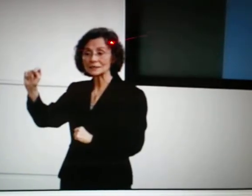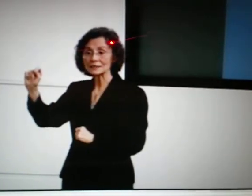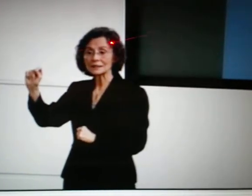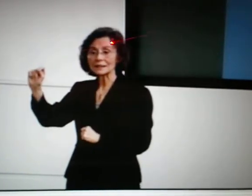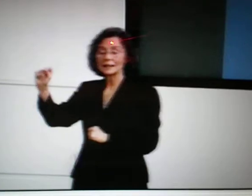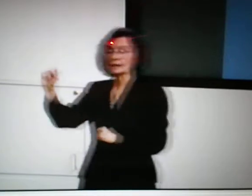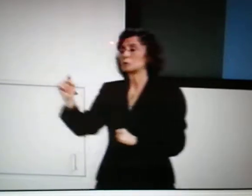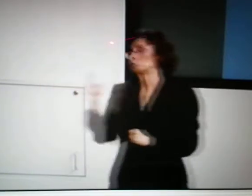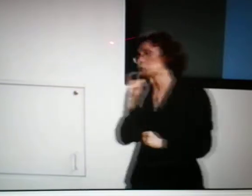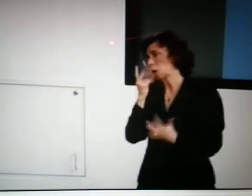Provost,